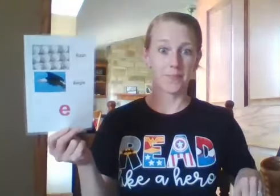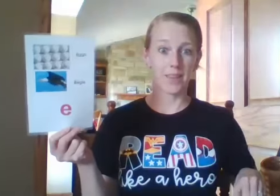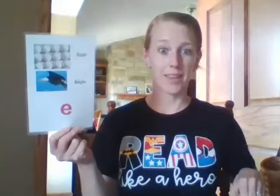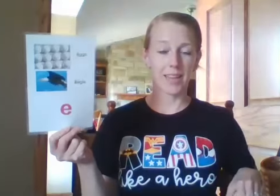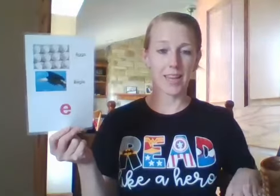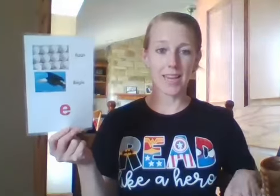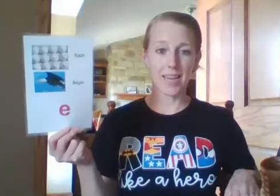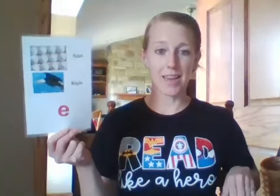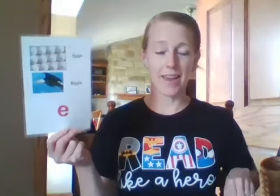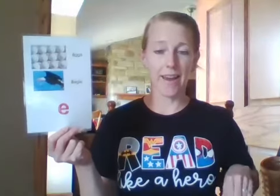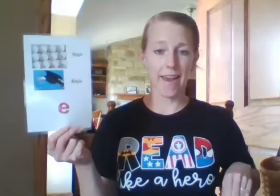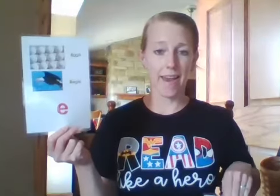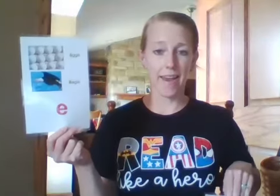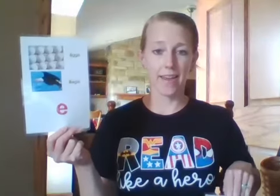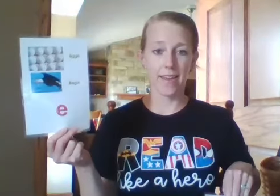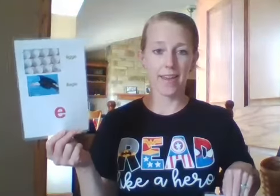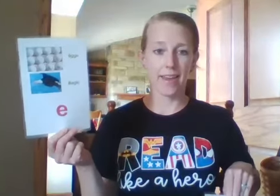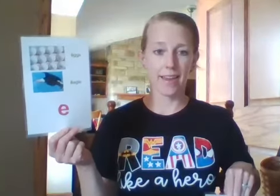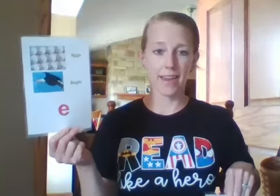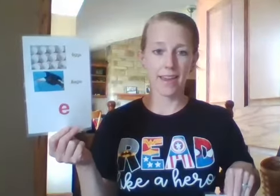E. Eh. E.